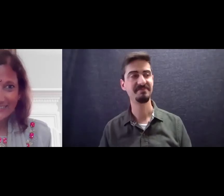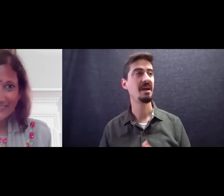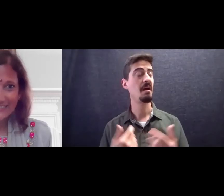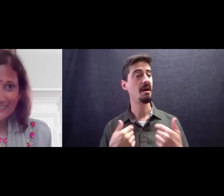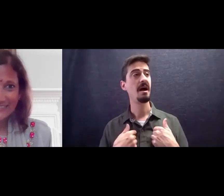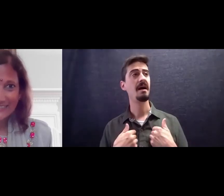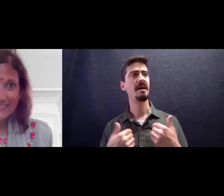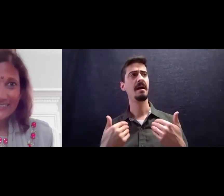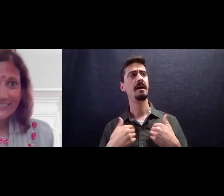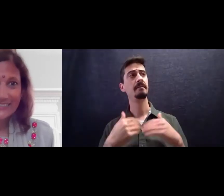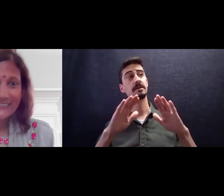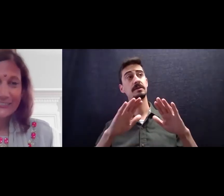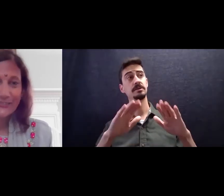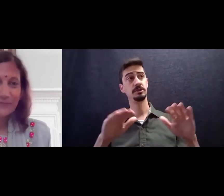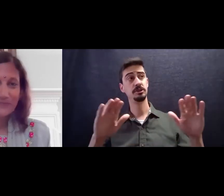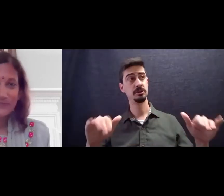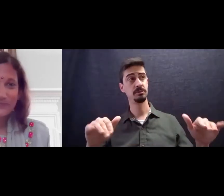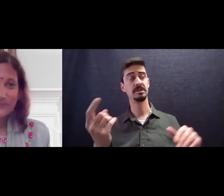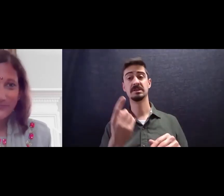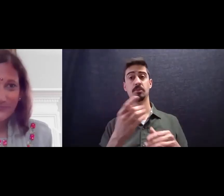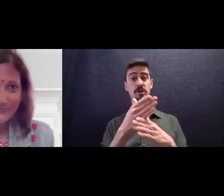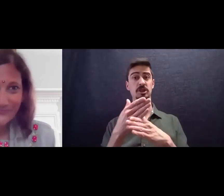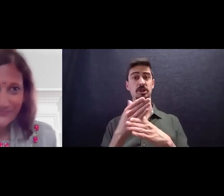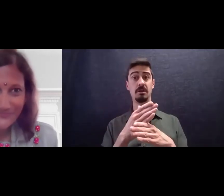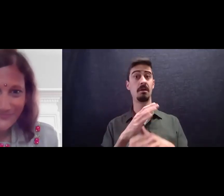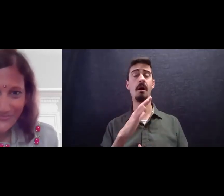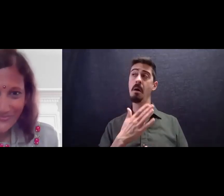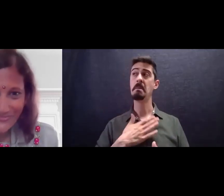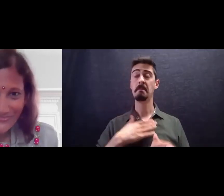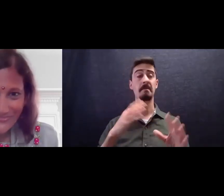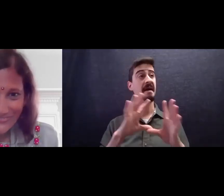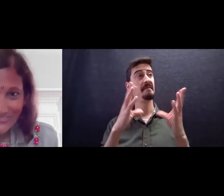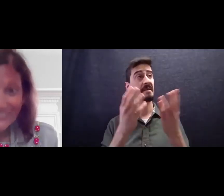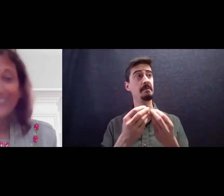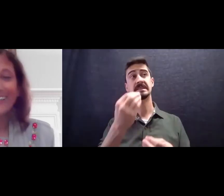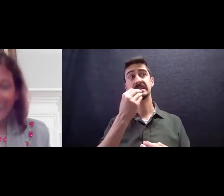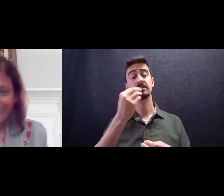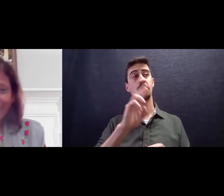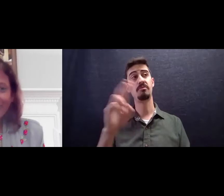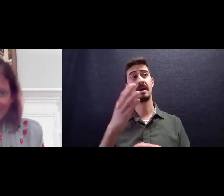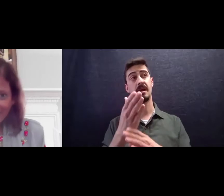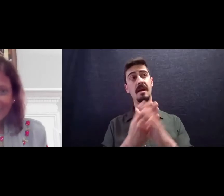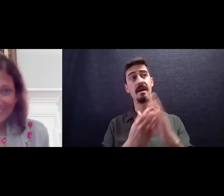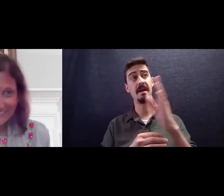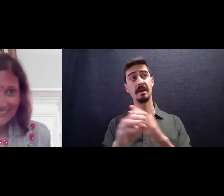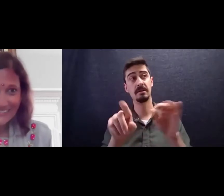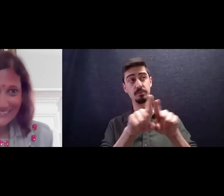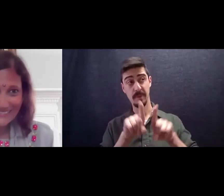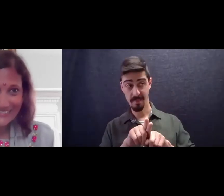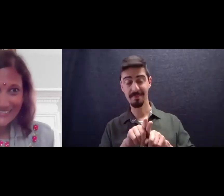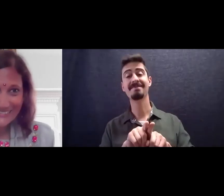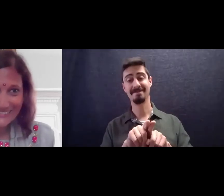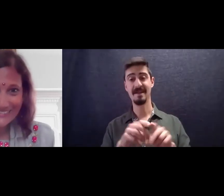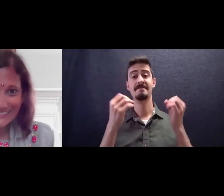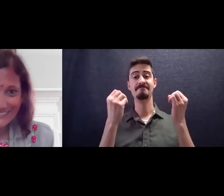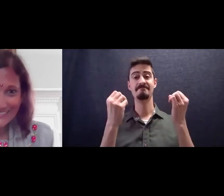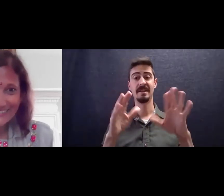have children who, someone who shared that their family eats with their right hand as well, and many children